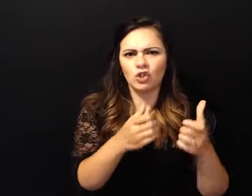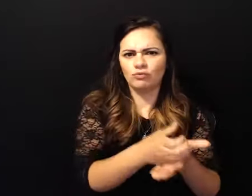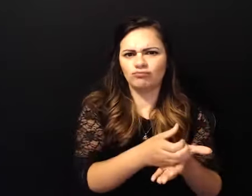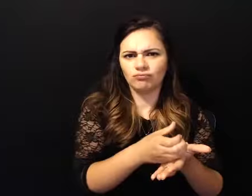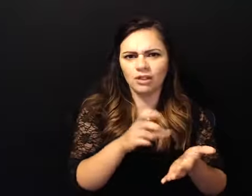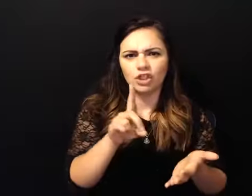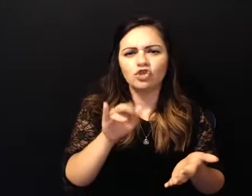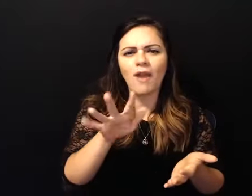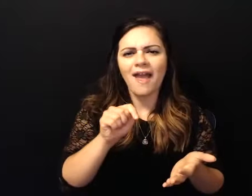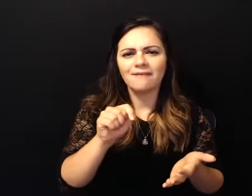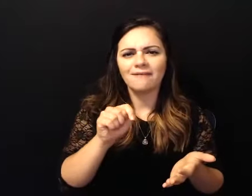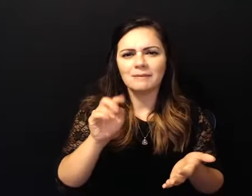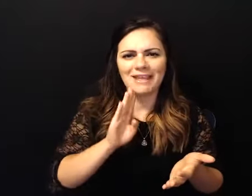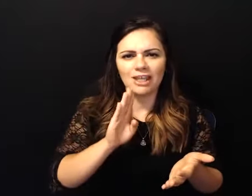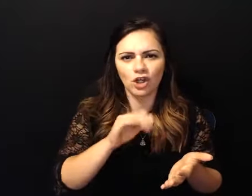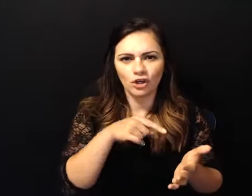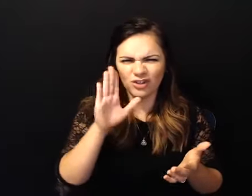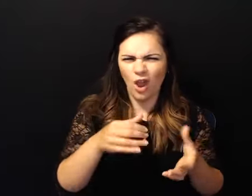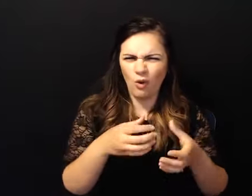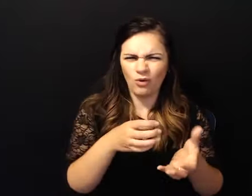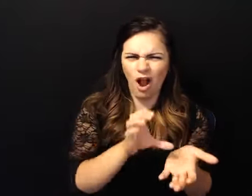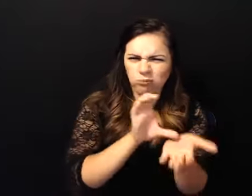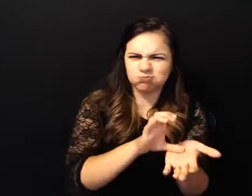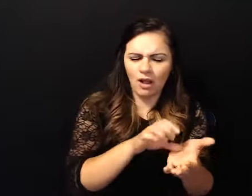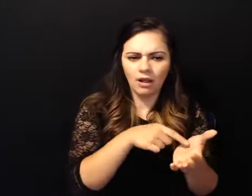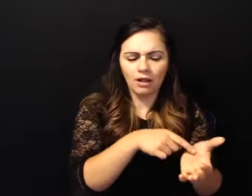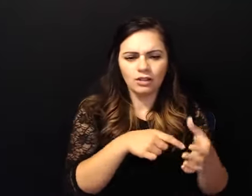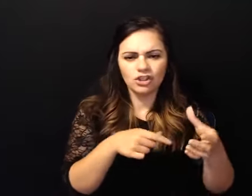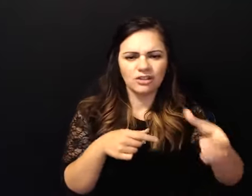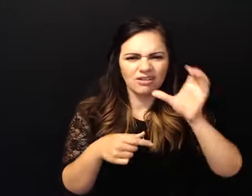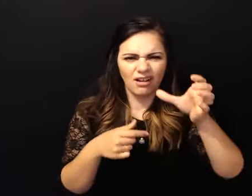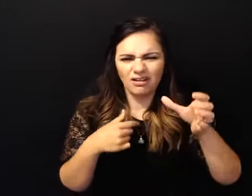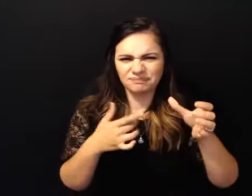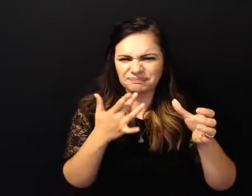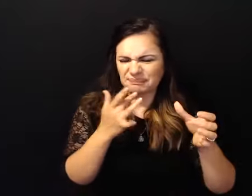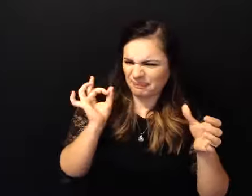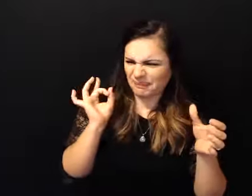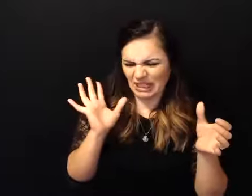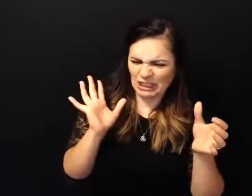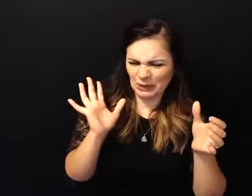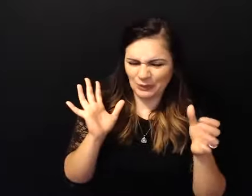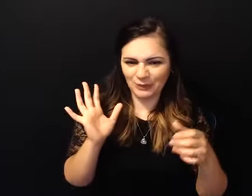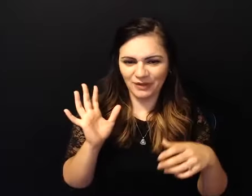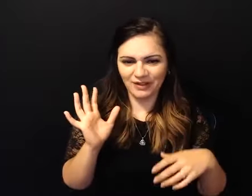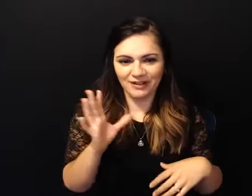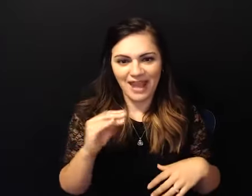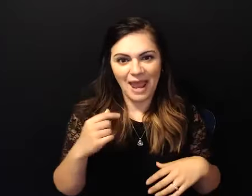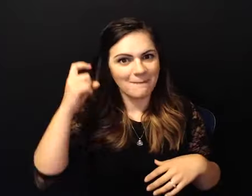she took a sip or two out of it and she was like that's you know that's awful and my mind is saying i'll just suck